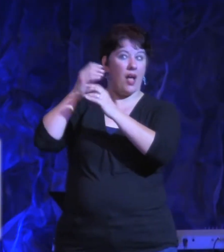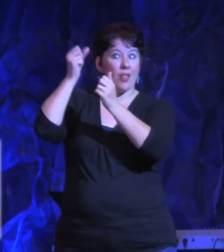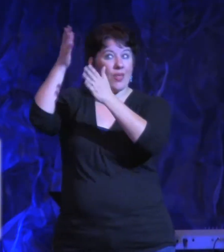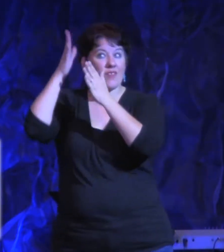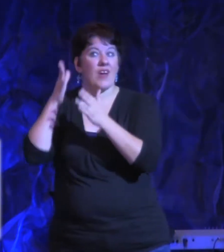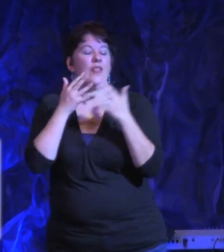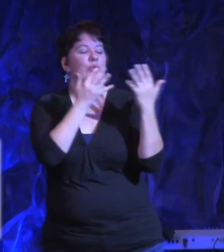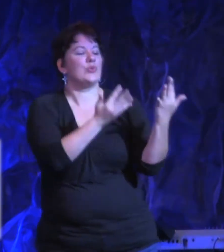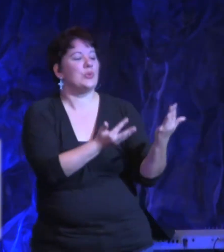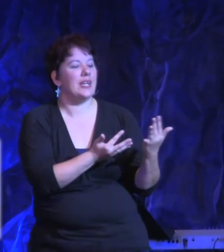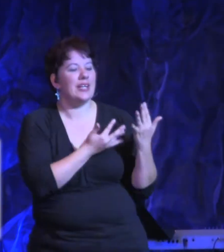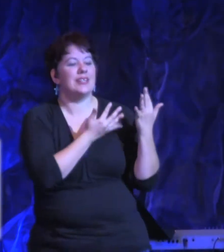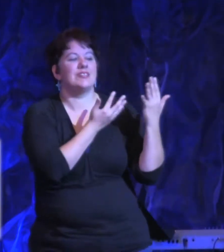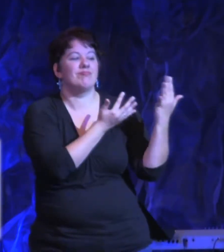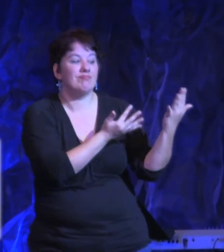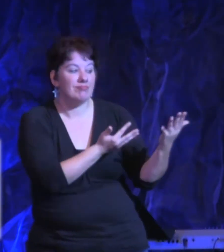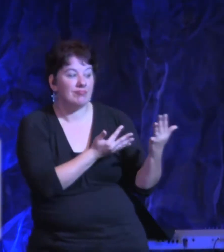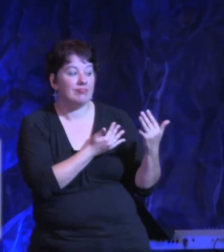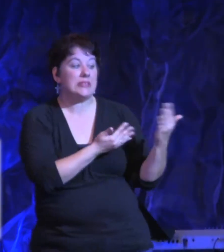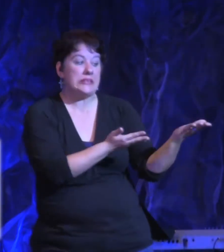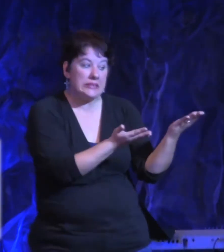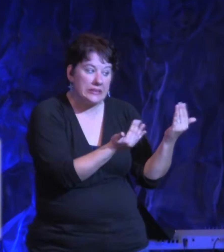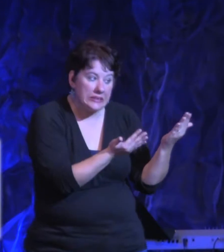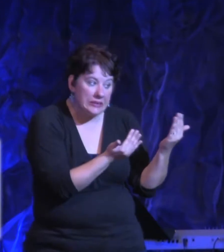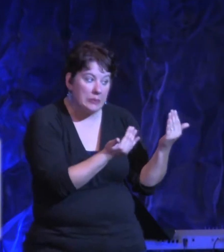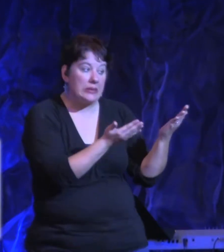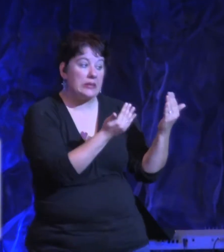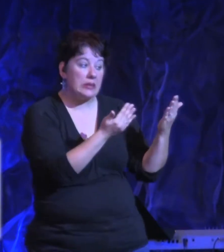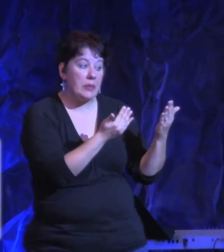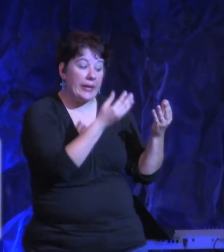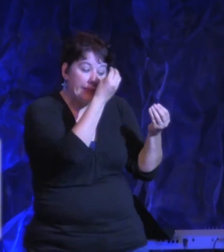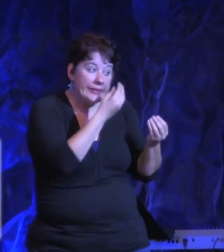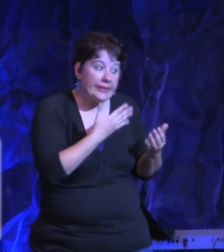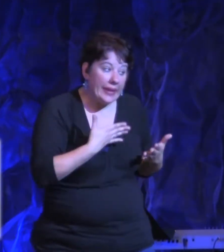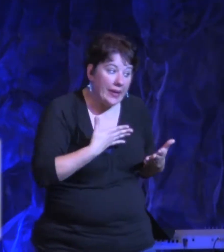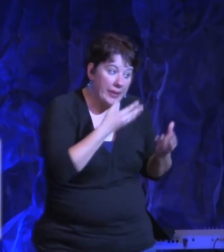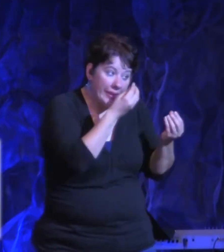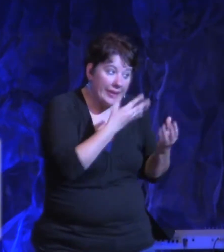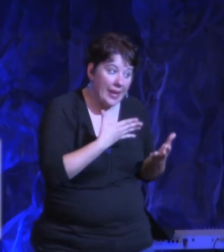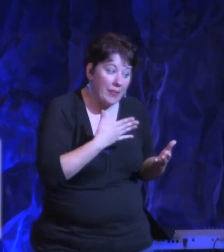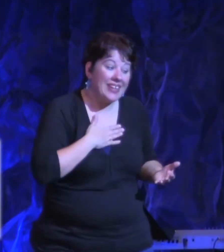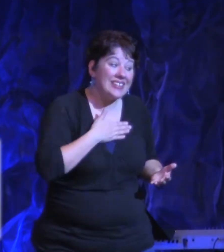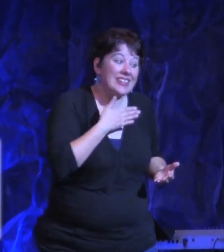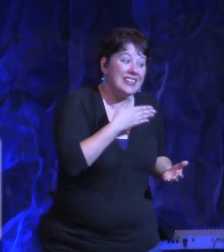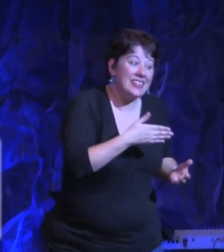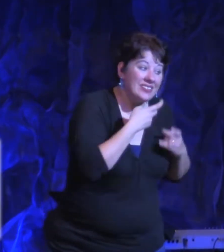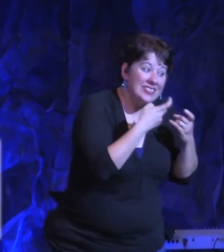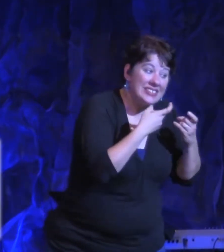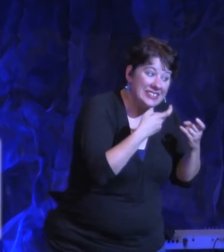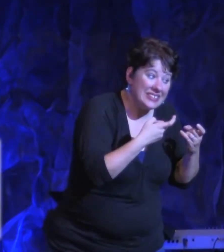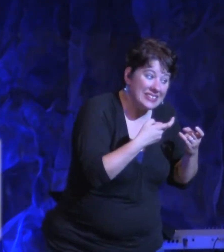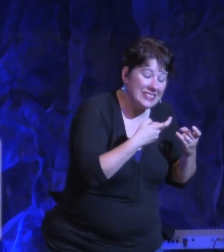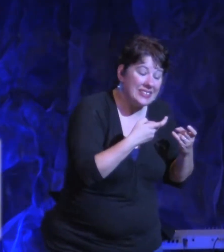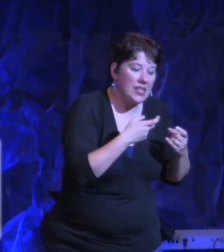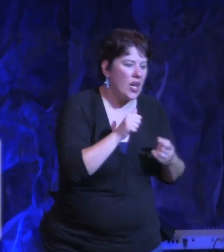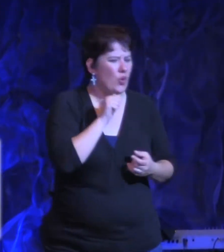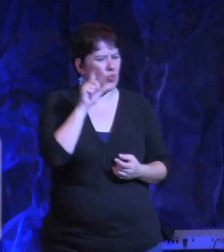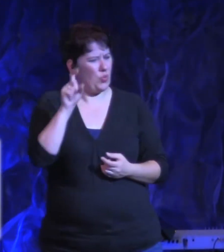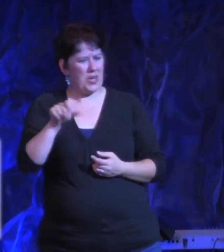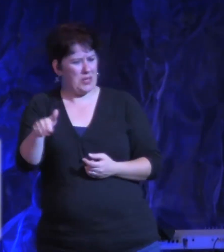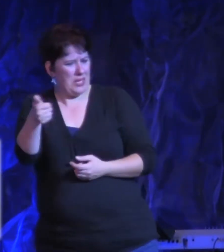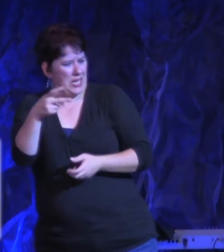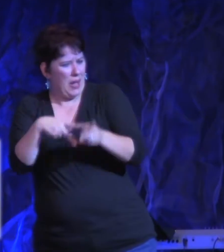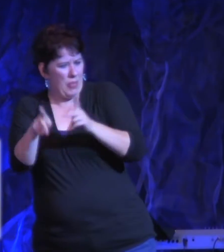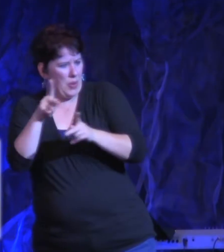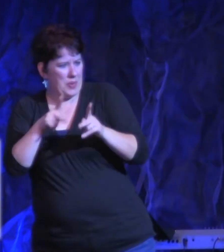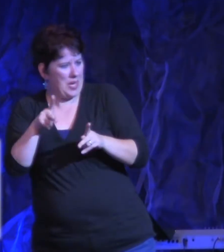just confess, like own up and say, man, this ain't right. You see, now listen, we don't need anybody else to tell us what's wrong in